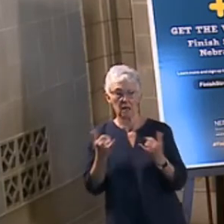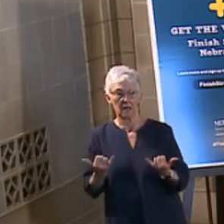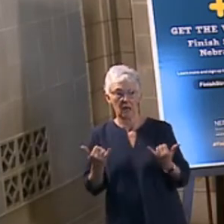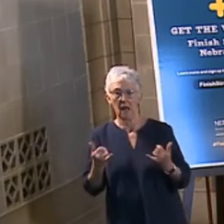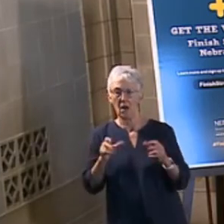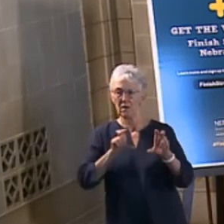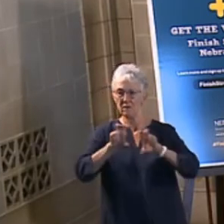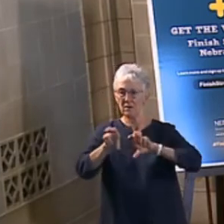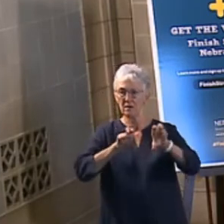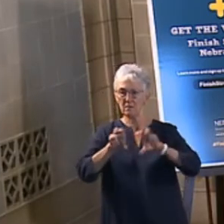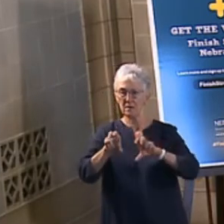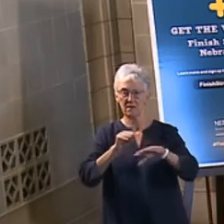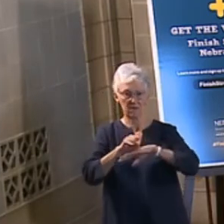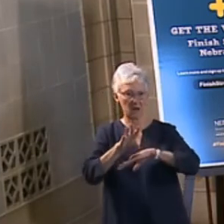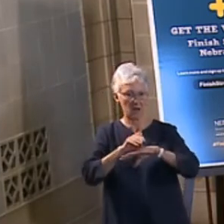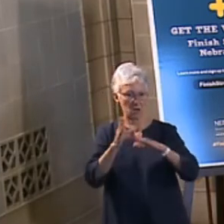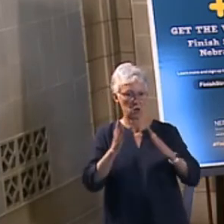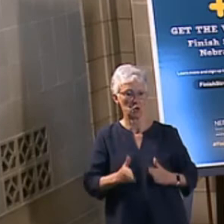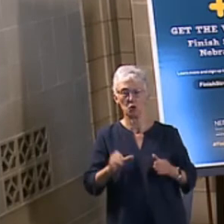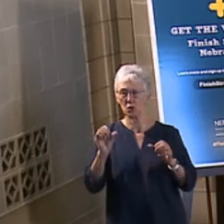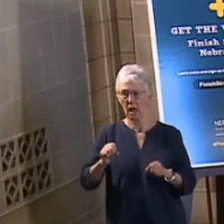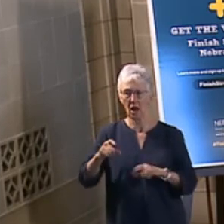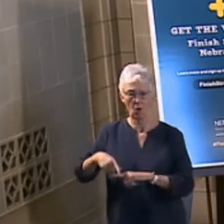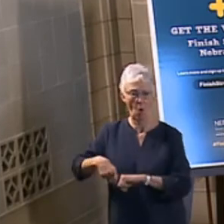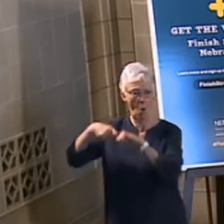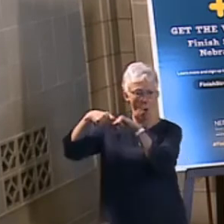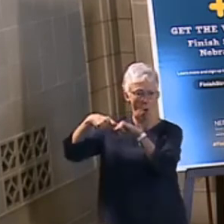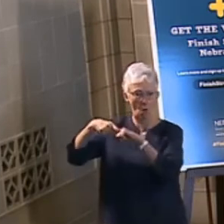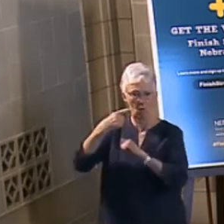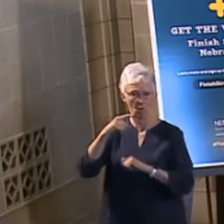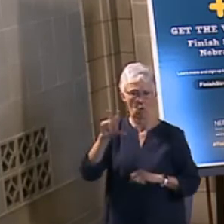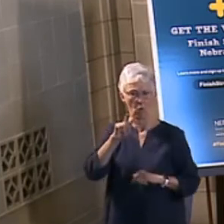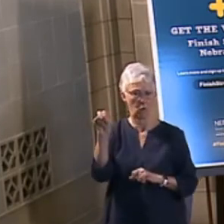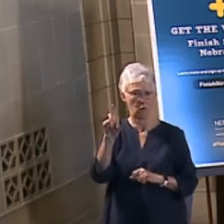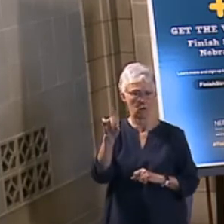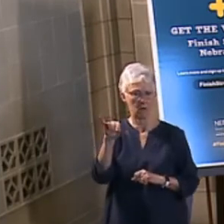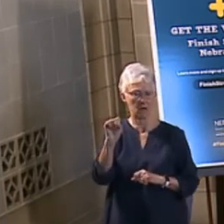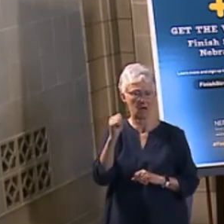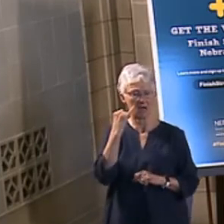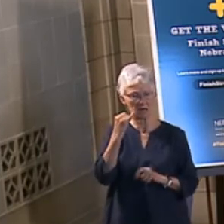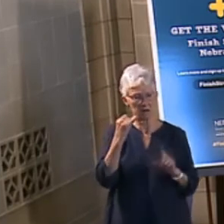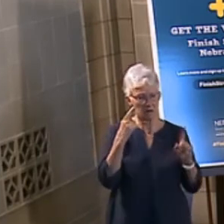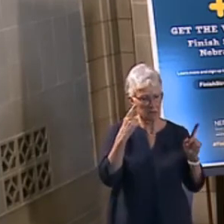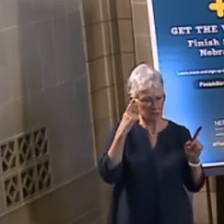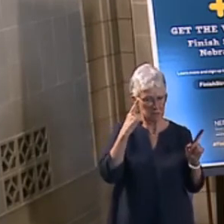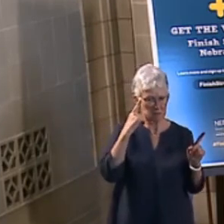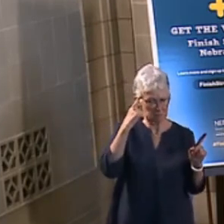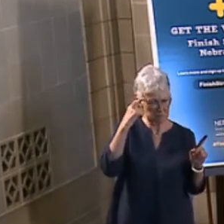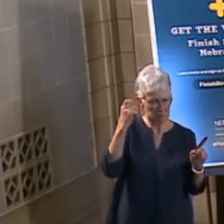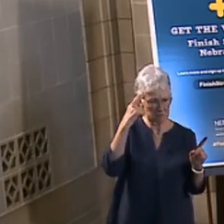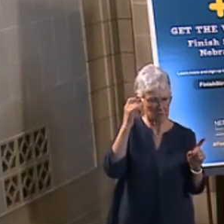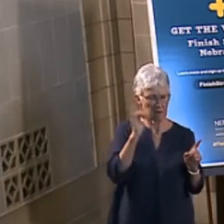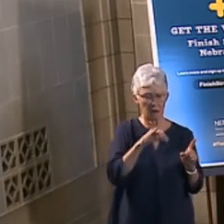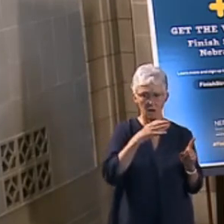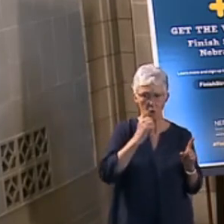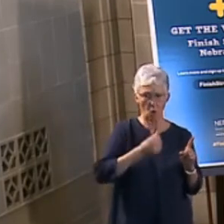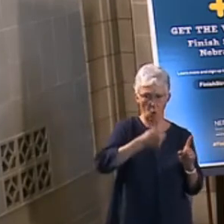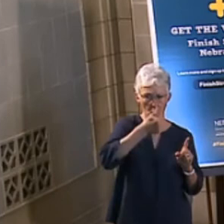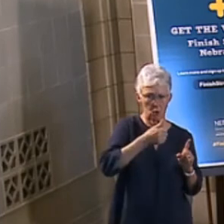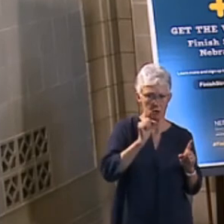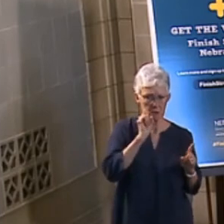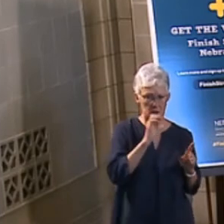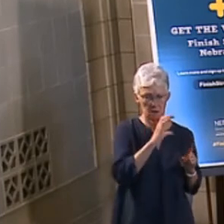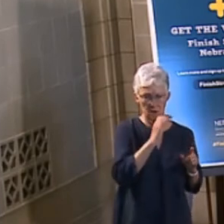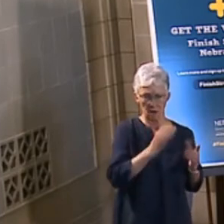will be able to delay a transaction for up to 30 days if they suspect that one of our older Nebraskans is being taken advantage of or a victim of fraud